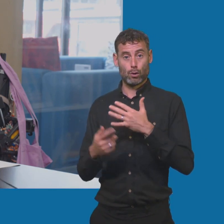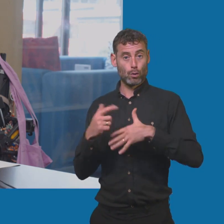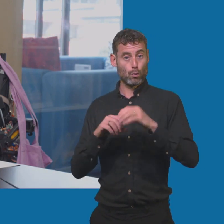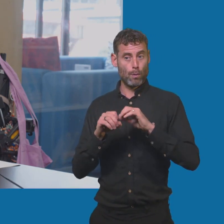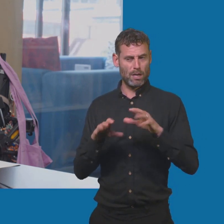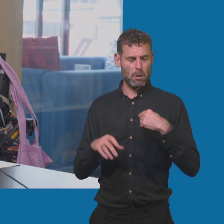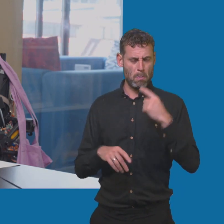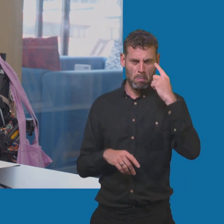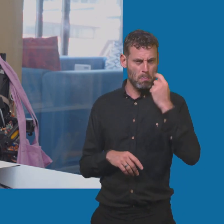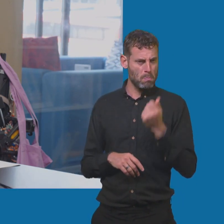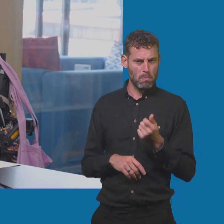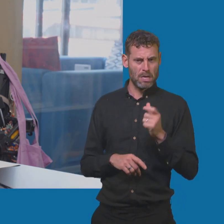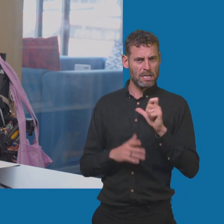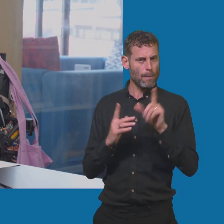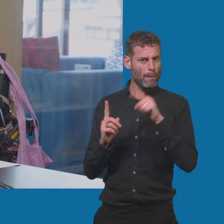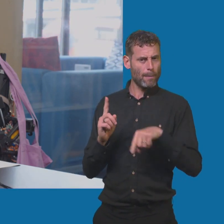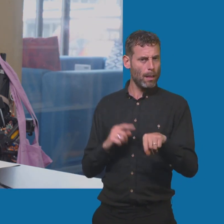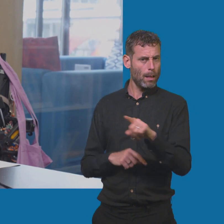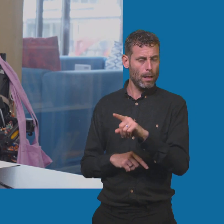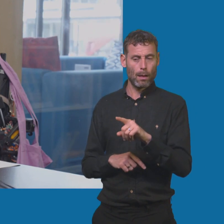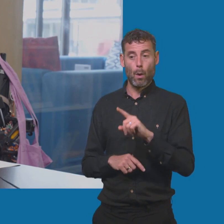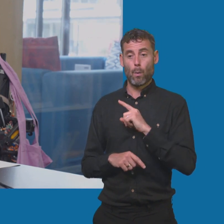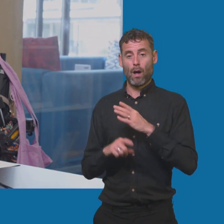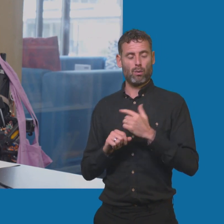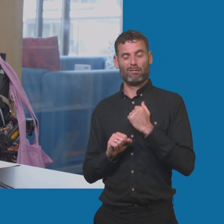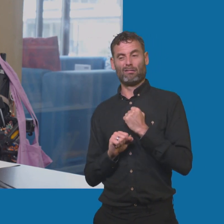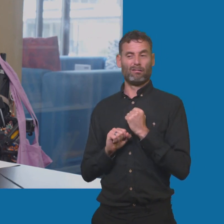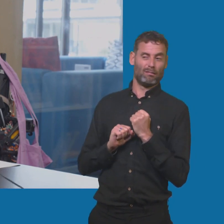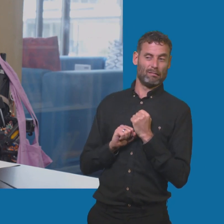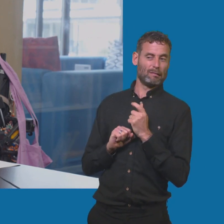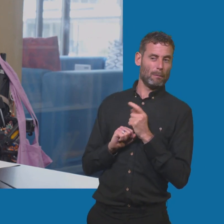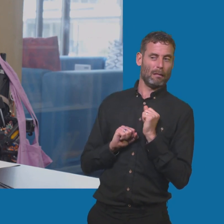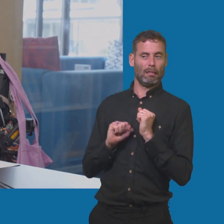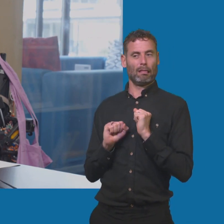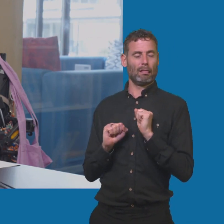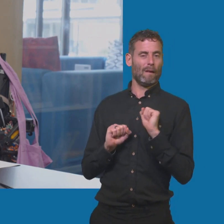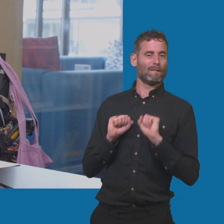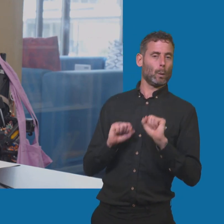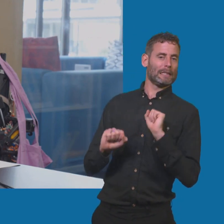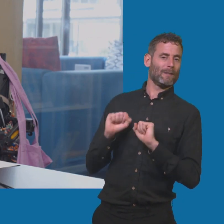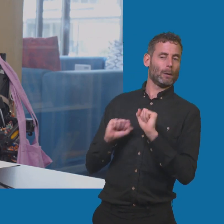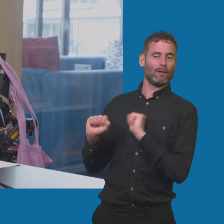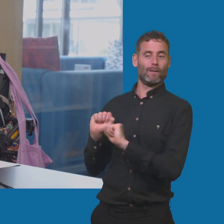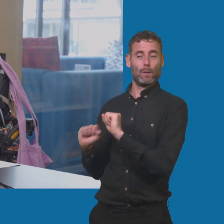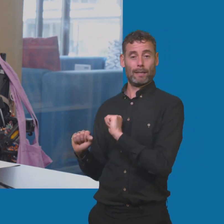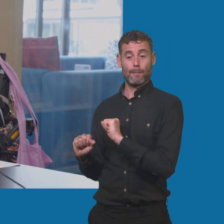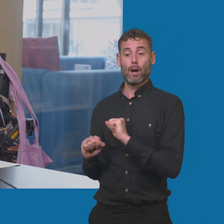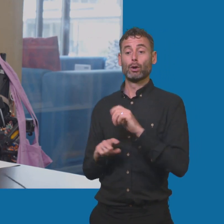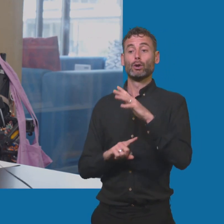lot of that came from my own prejudice, a lot of it came from my own internalised ableism where I was like, ew, disabled people. I mean, I'm happy with me but I don't really